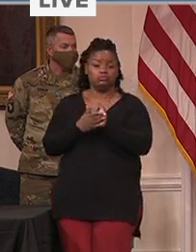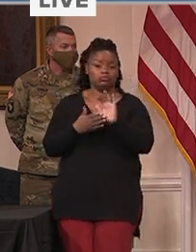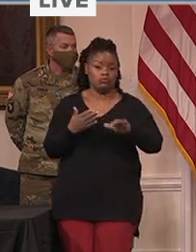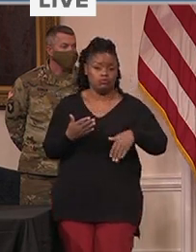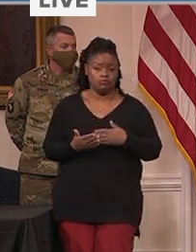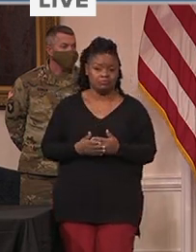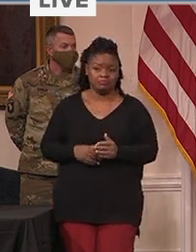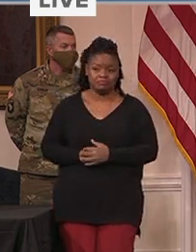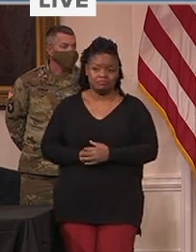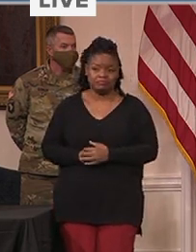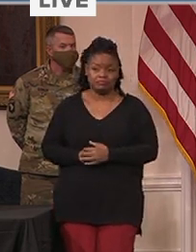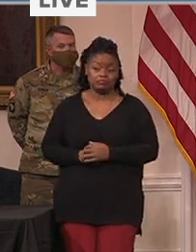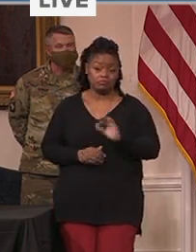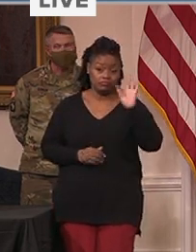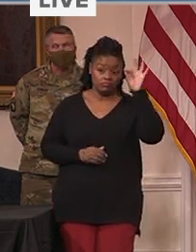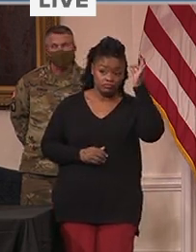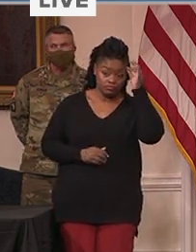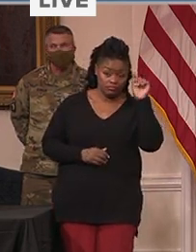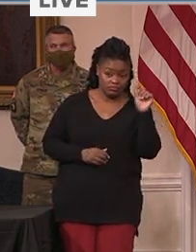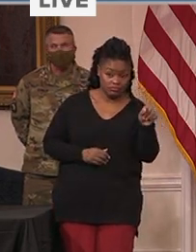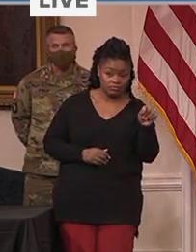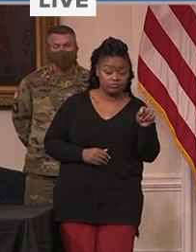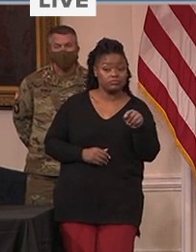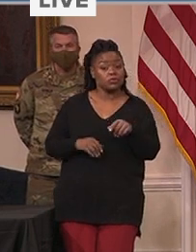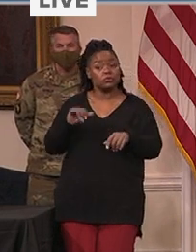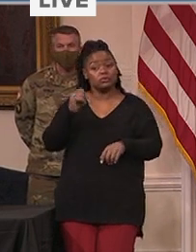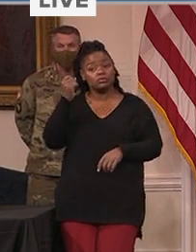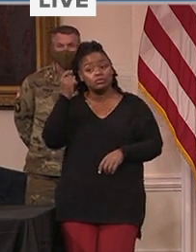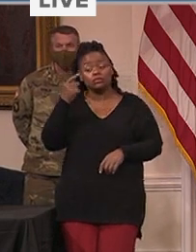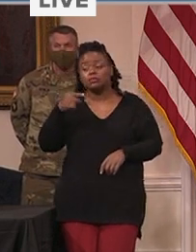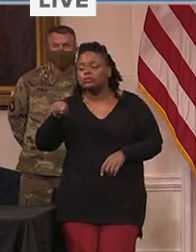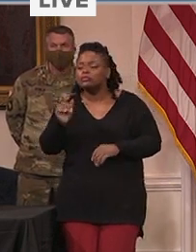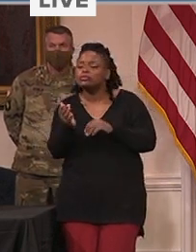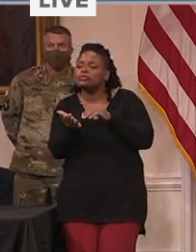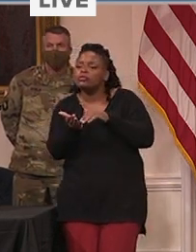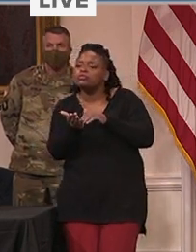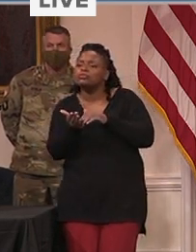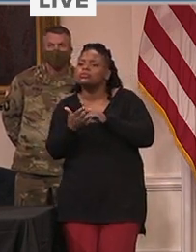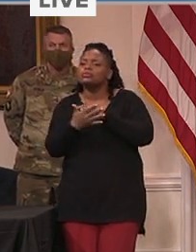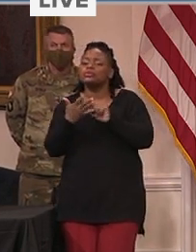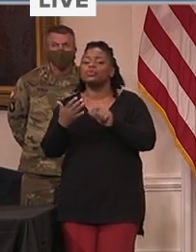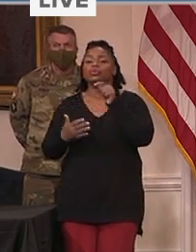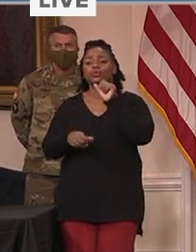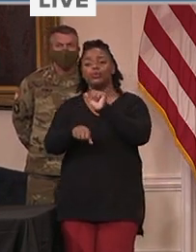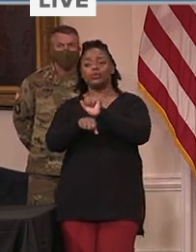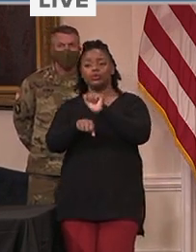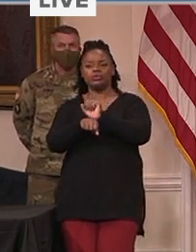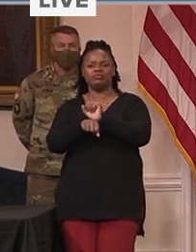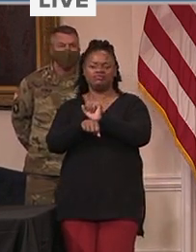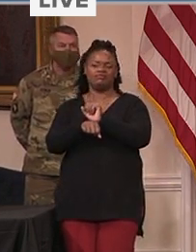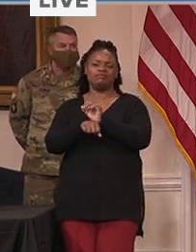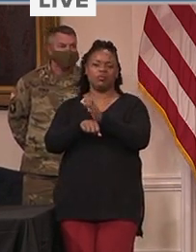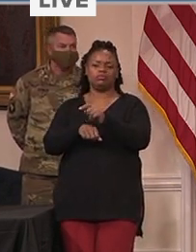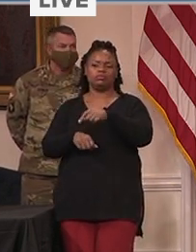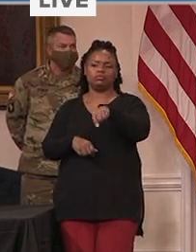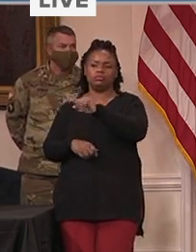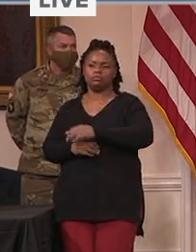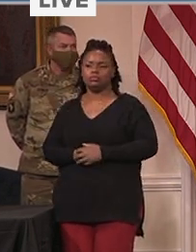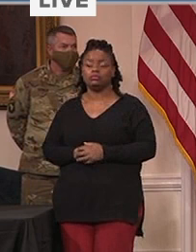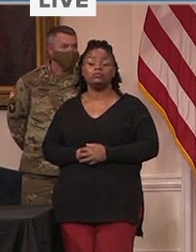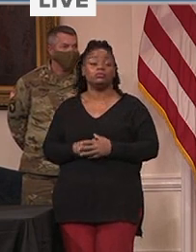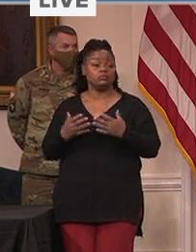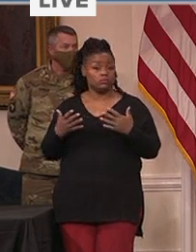federal facilities and to those who work in facilities in D.C., Marylanders who work in hospitals in the district.